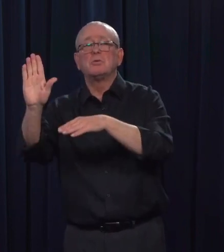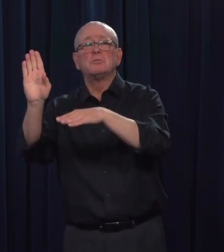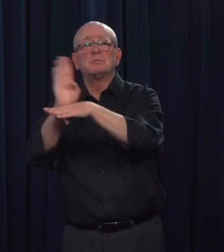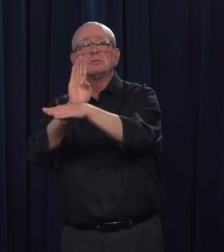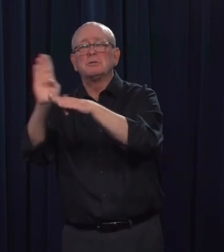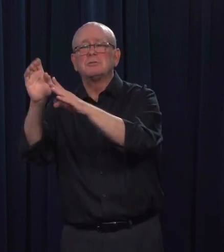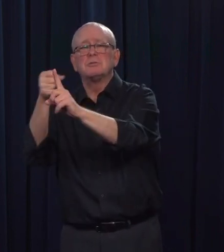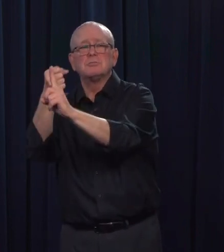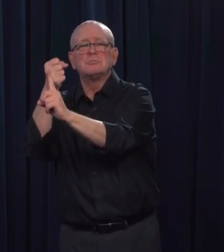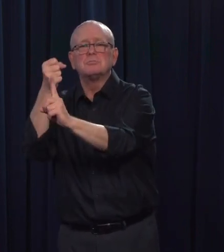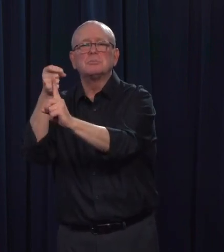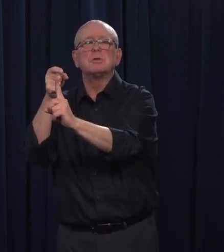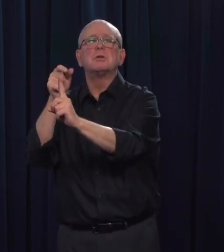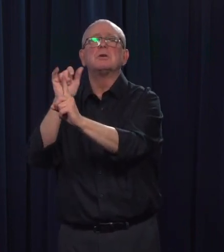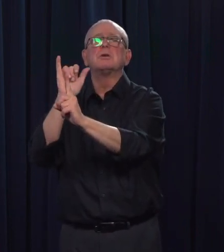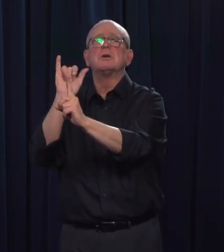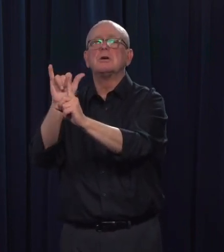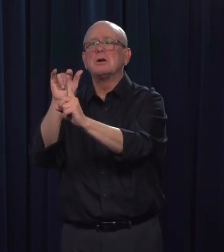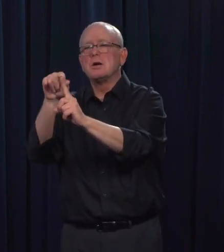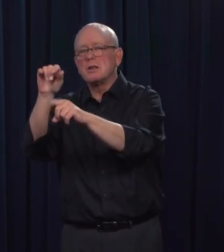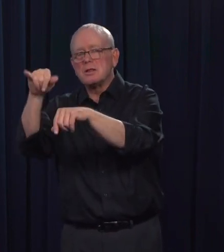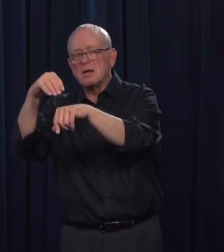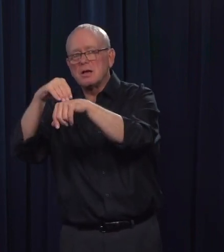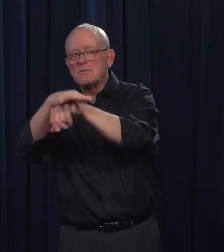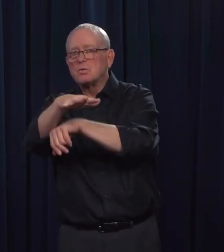interwoven into our supply chain network.